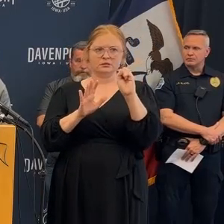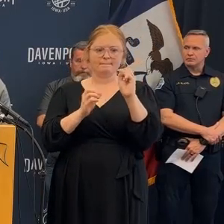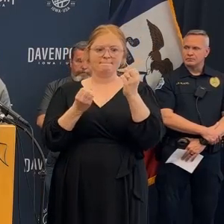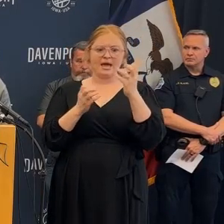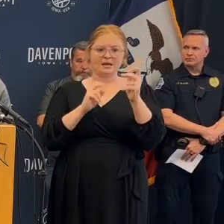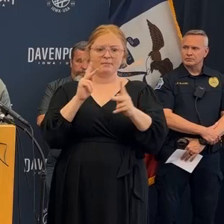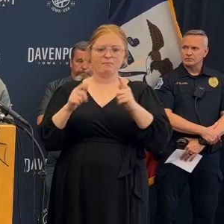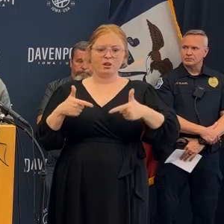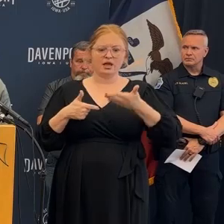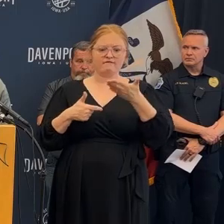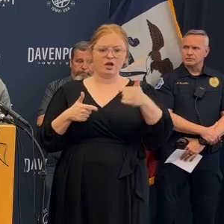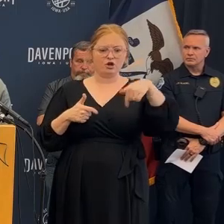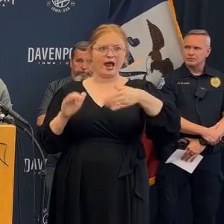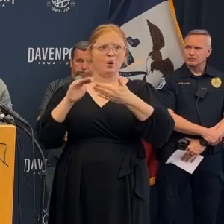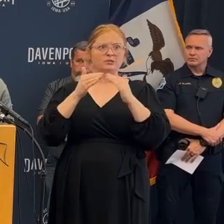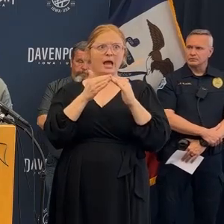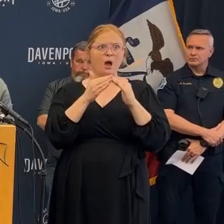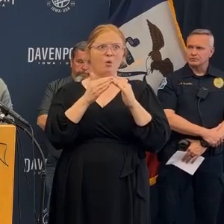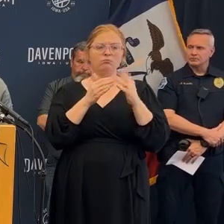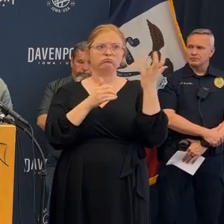or taking the building apart